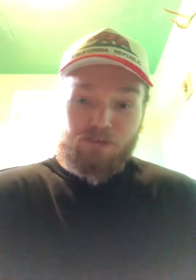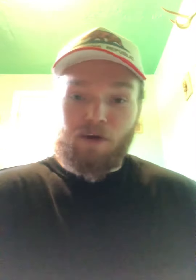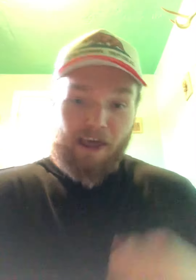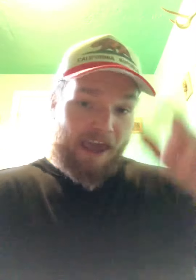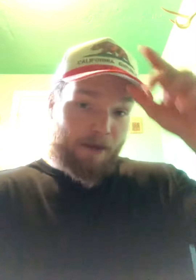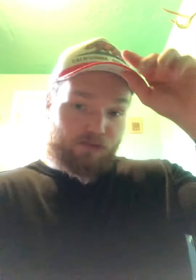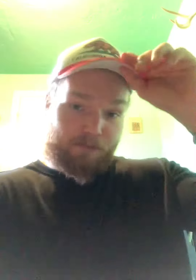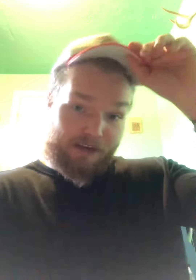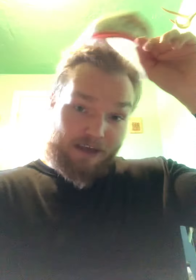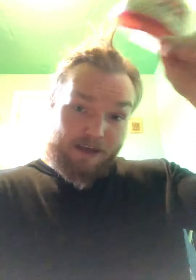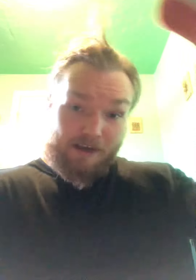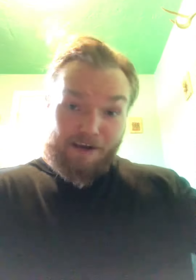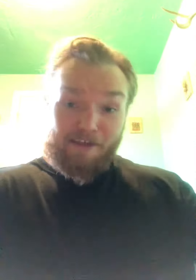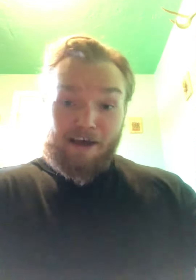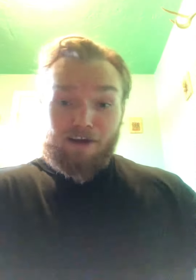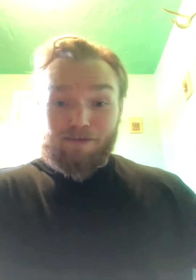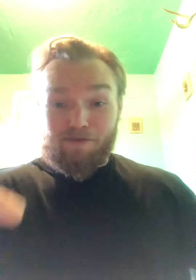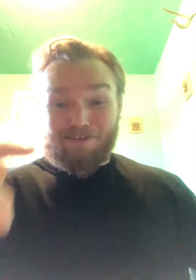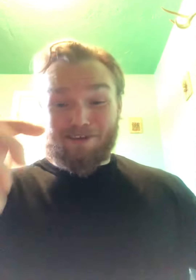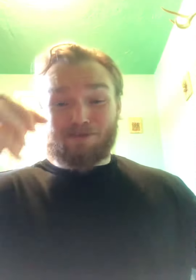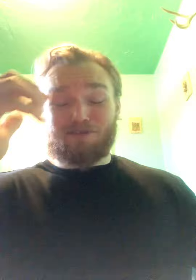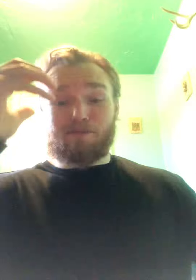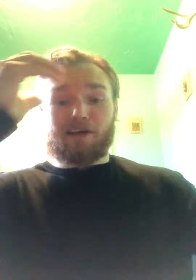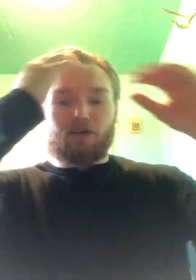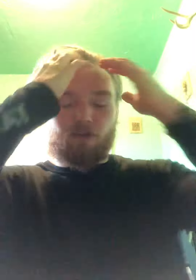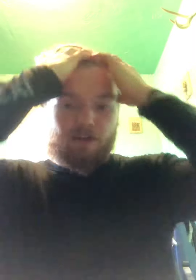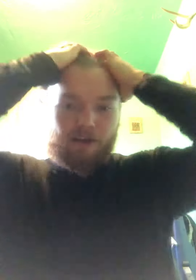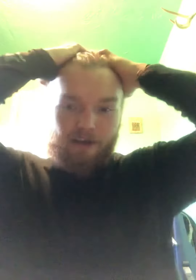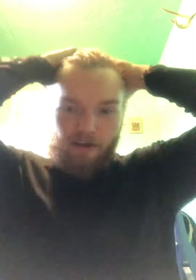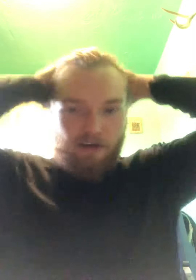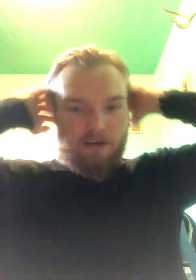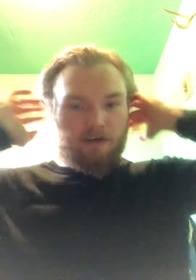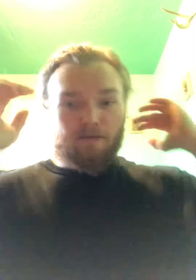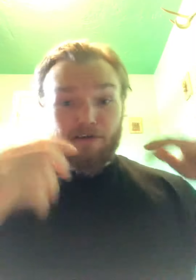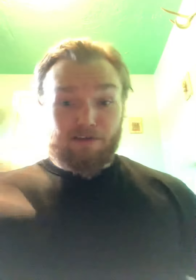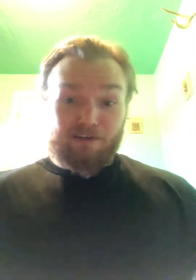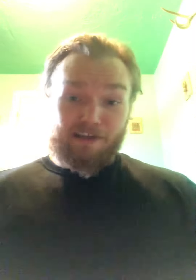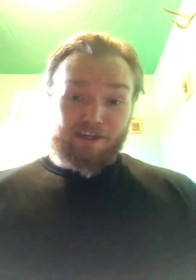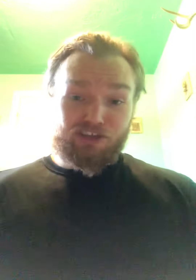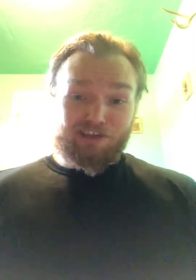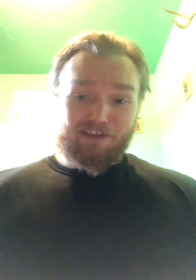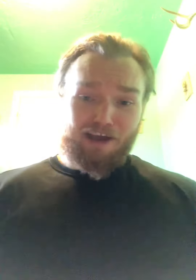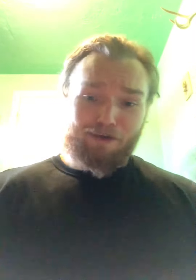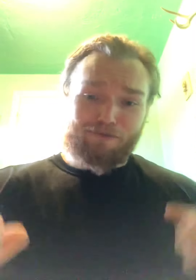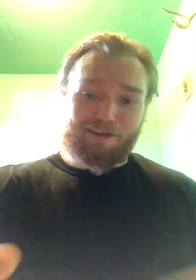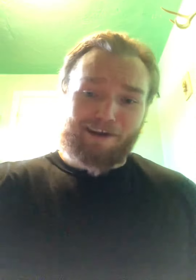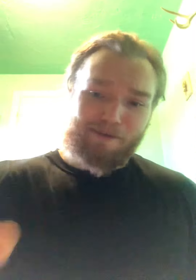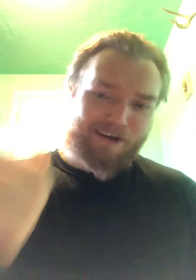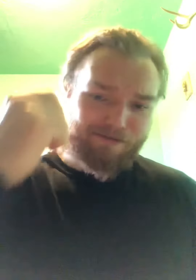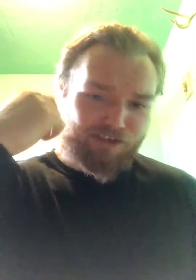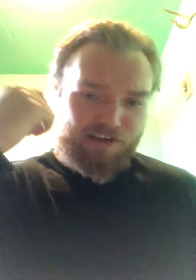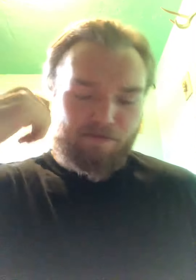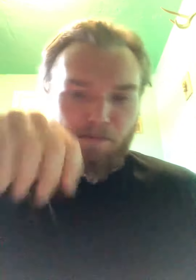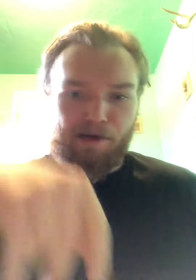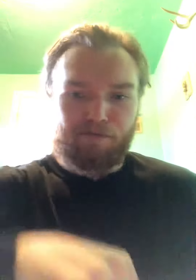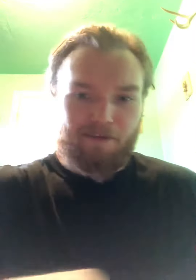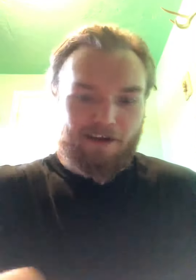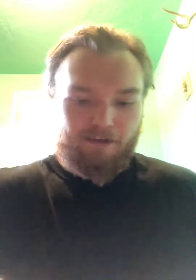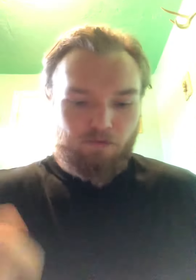what I am? So I'm going to take the hat off for this episode and make it look like I changed outfit here. I might have to shave the beard for the next one.